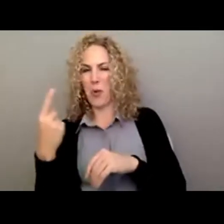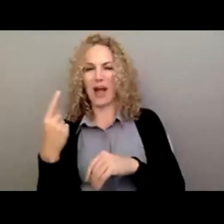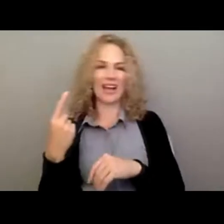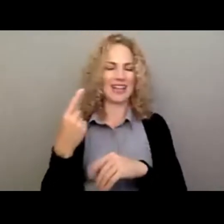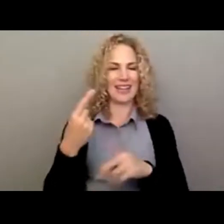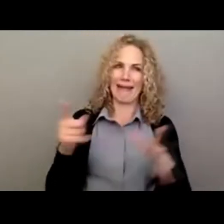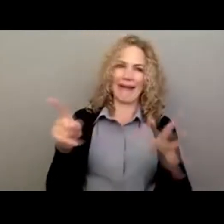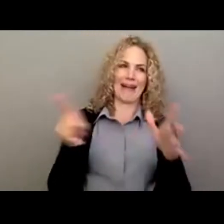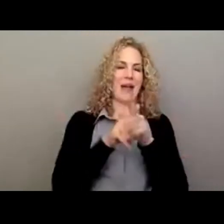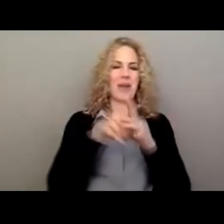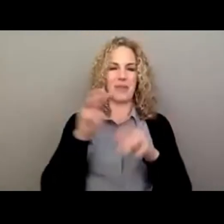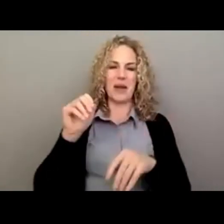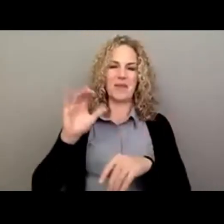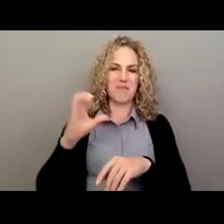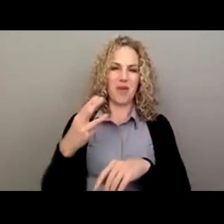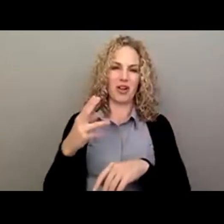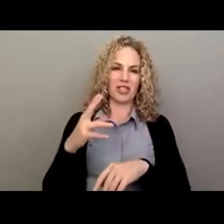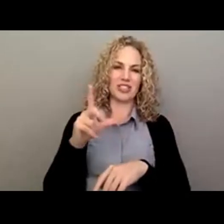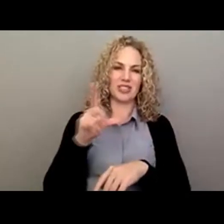of 2020.